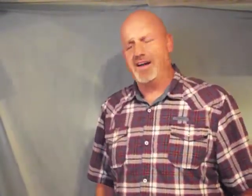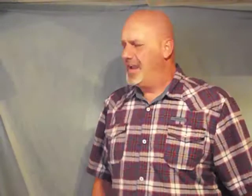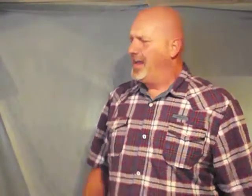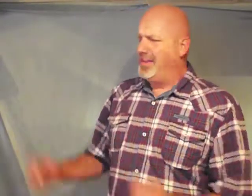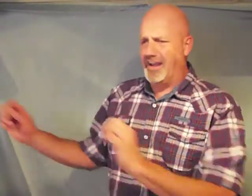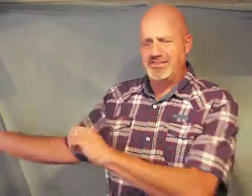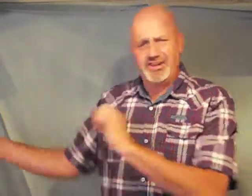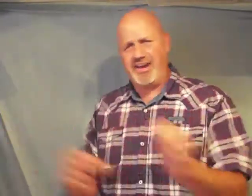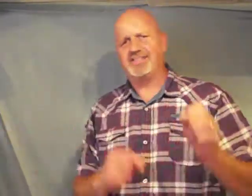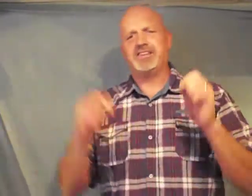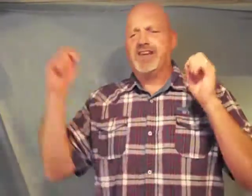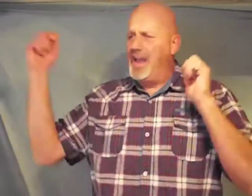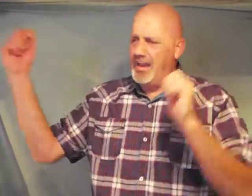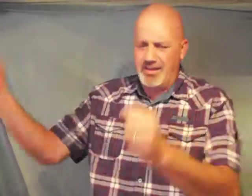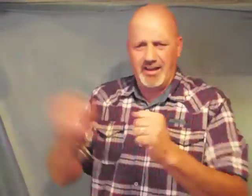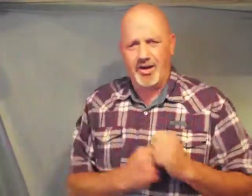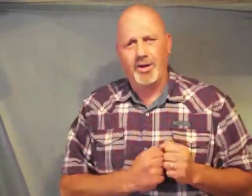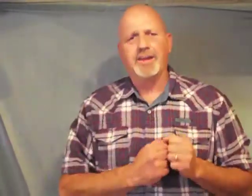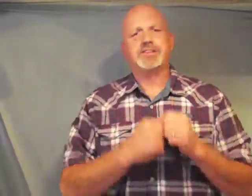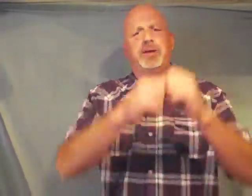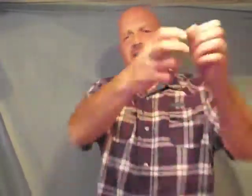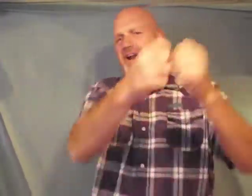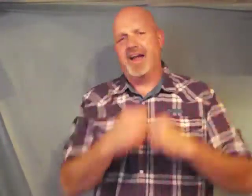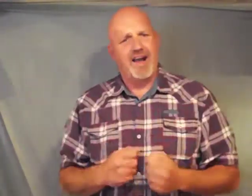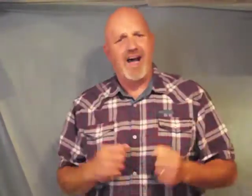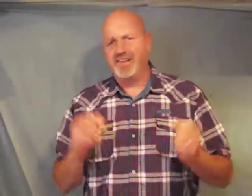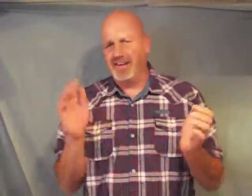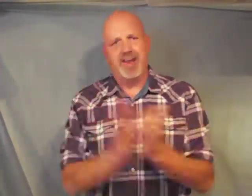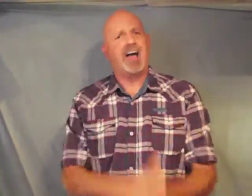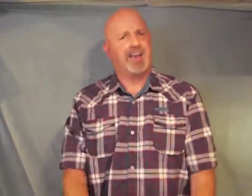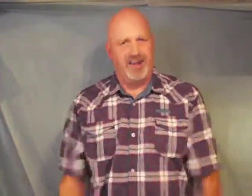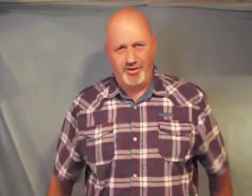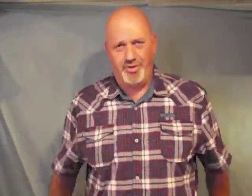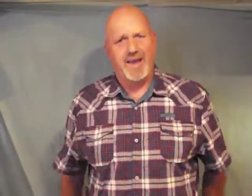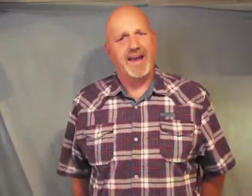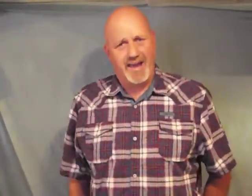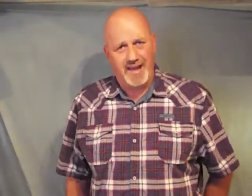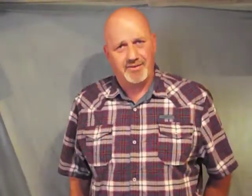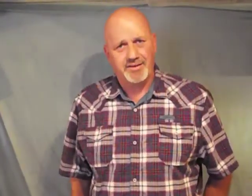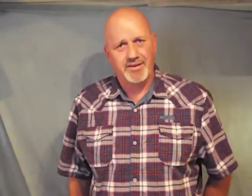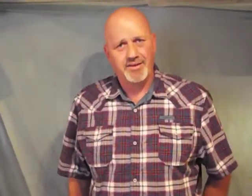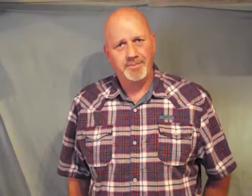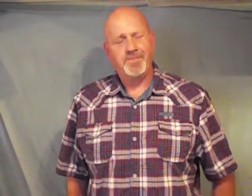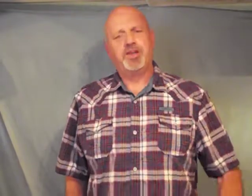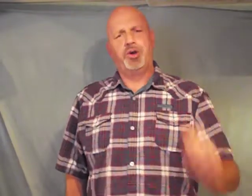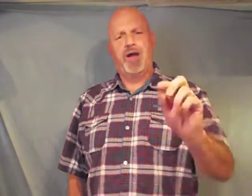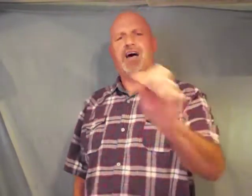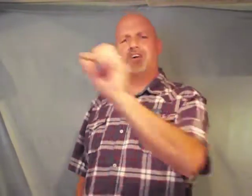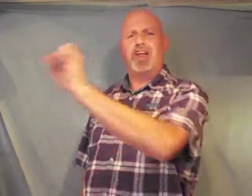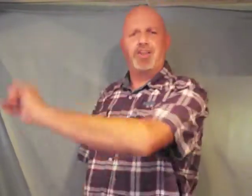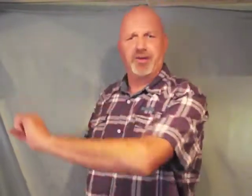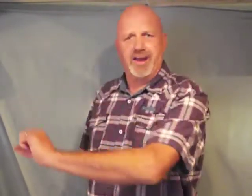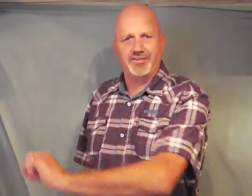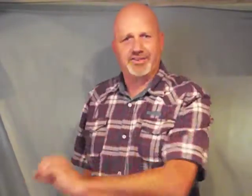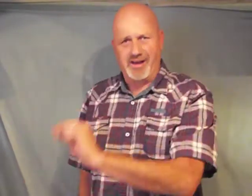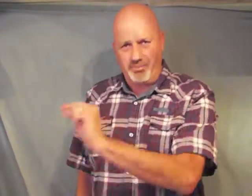then Jesus the Holy Spirit and God did not give you that gift you have another gift somewhere